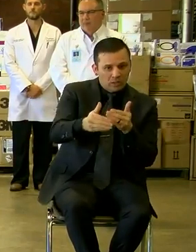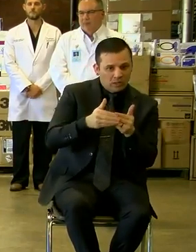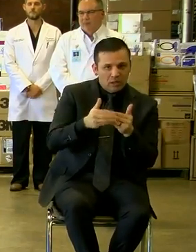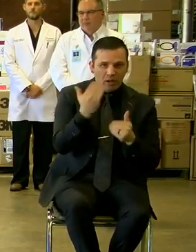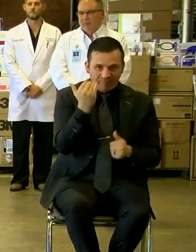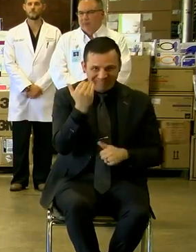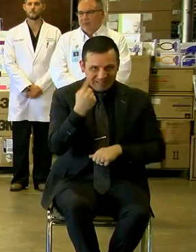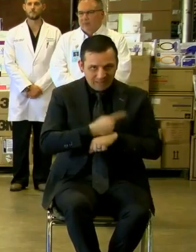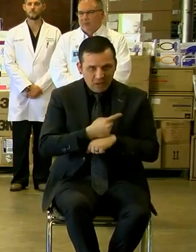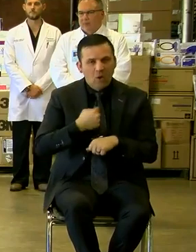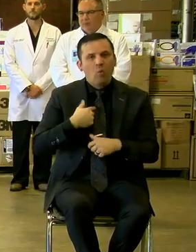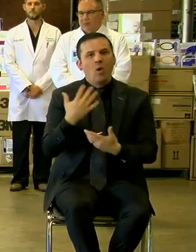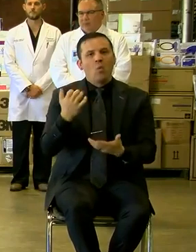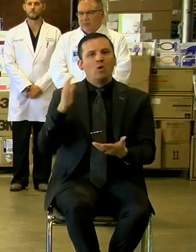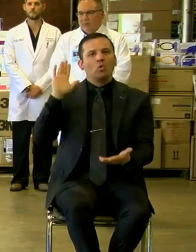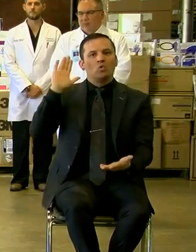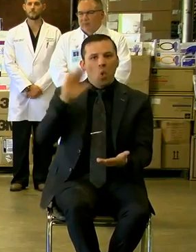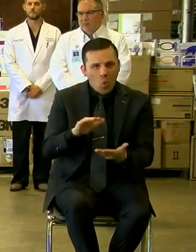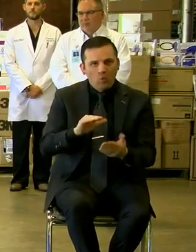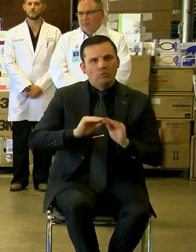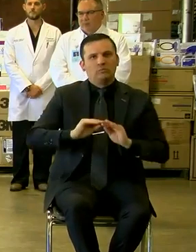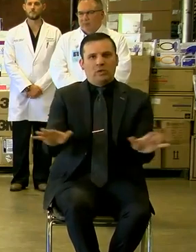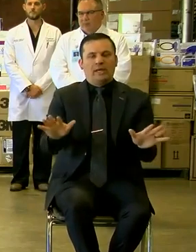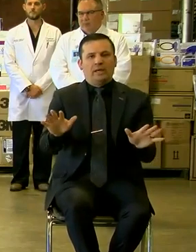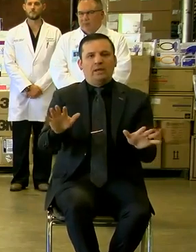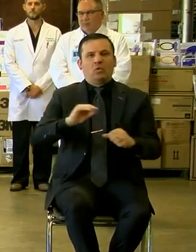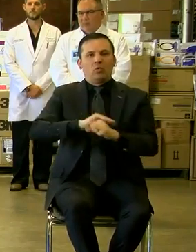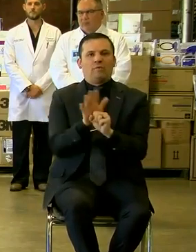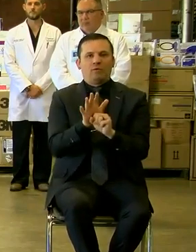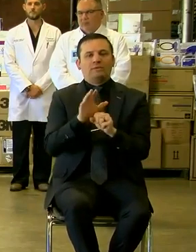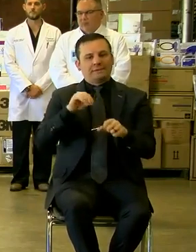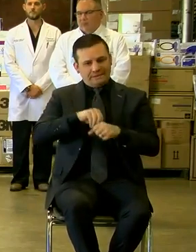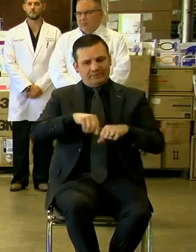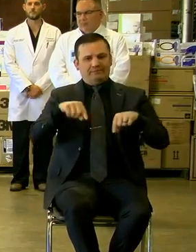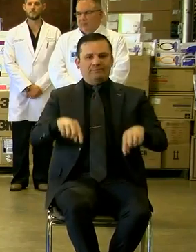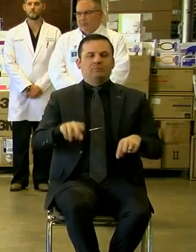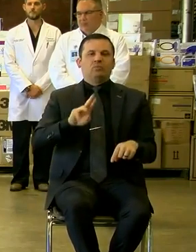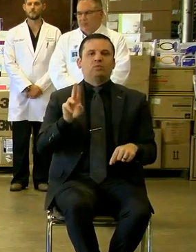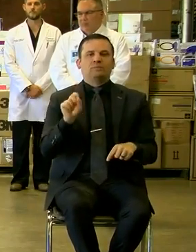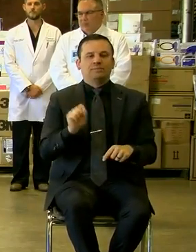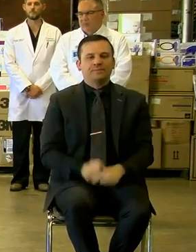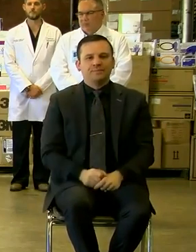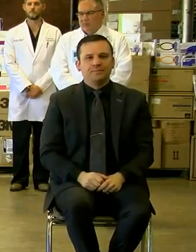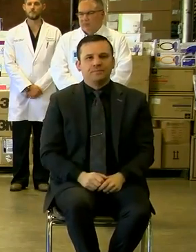to slow the spread of the coronavirus in our country. Now,